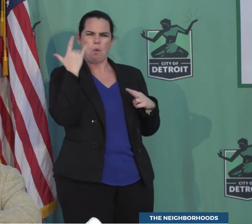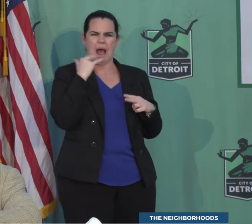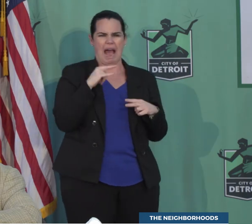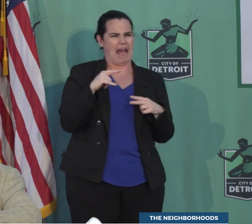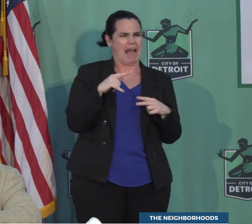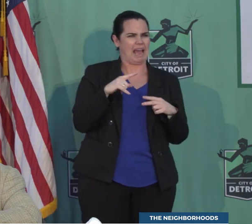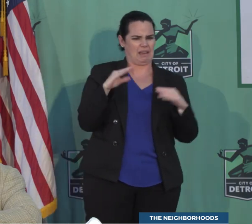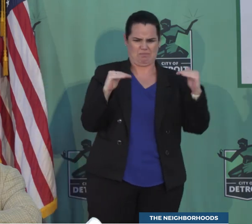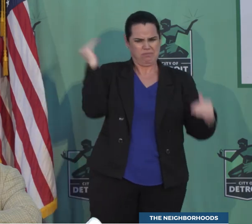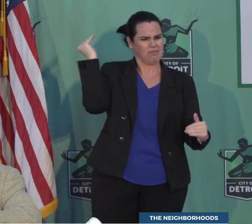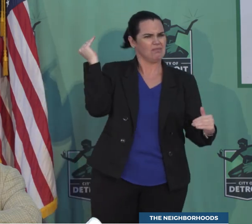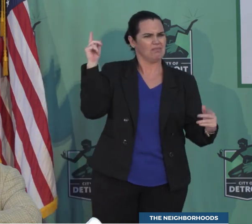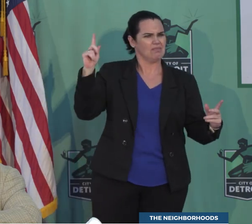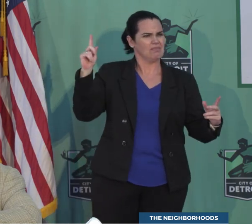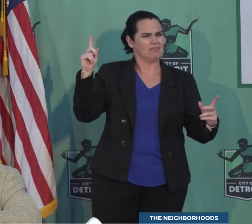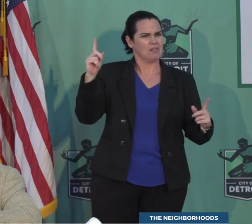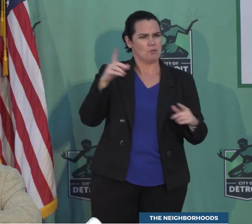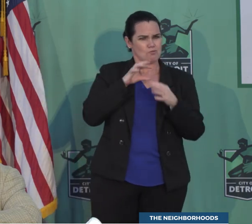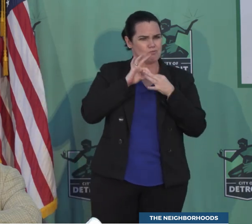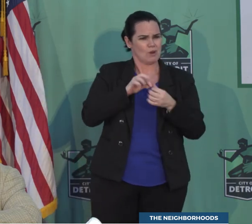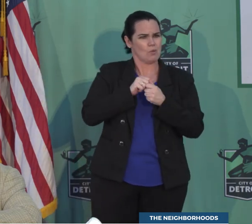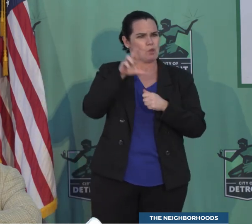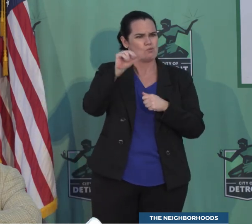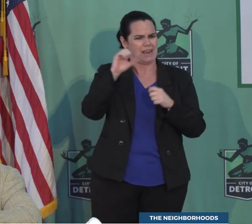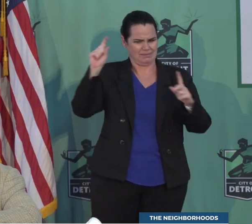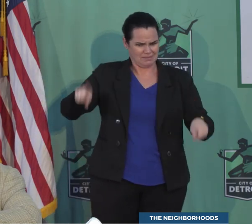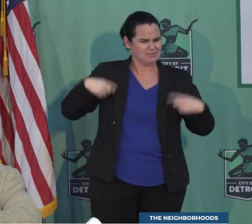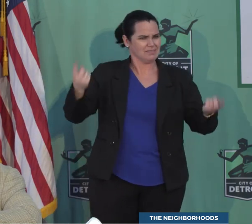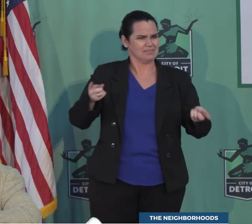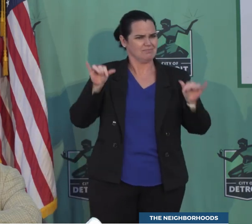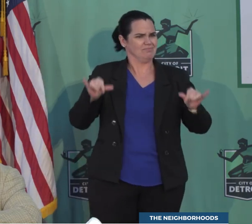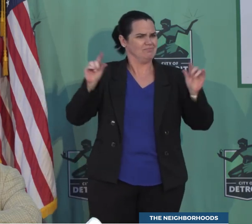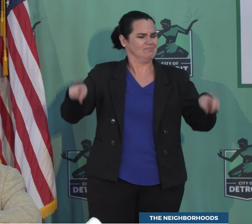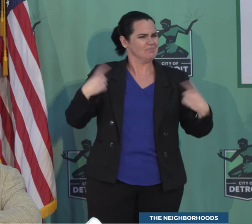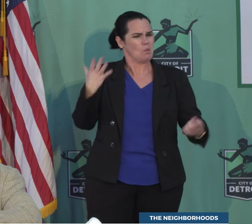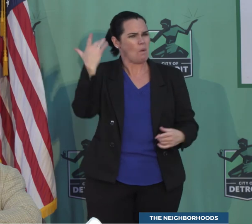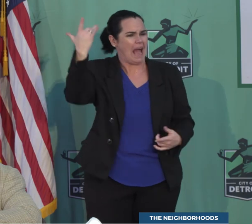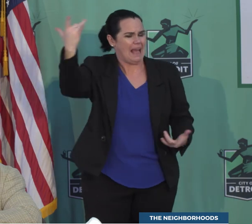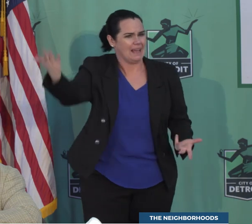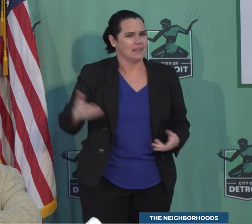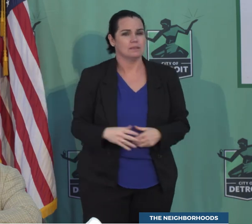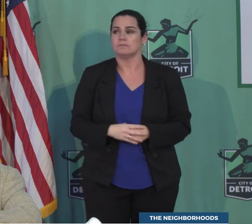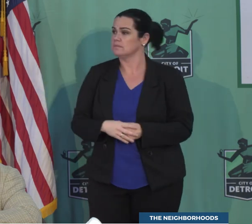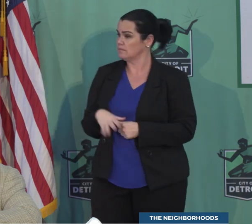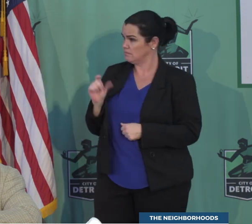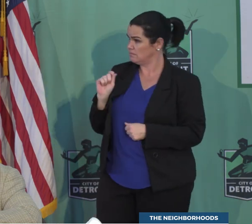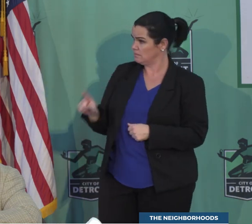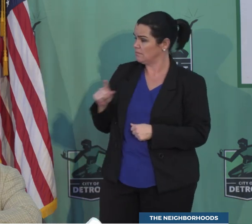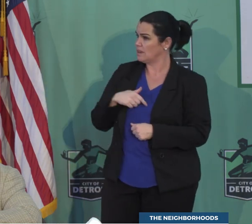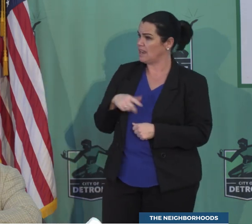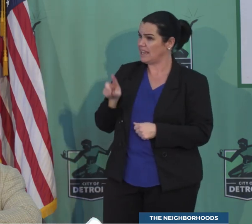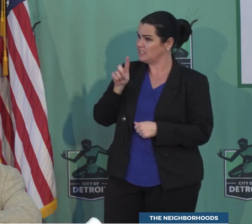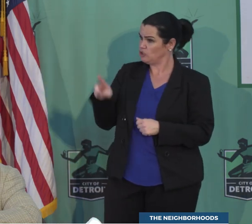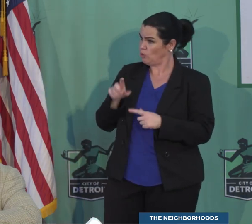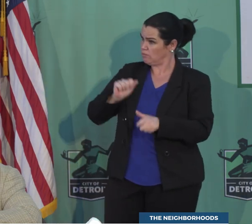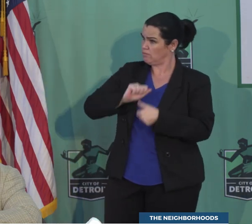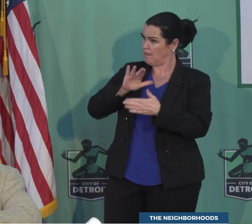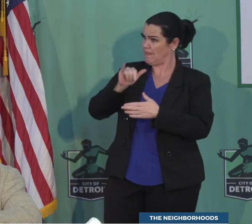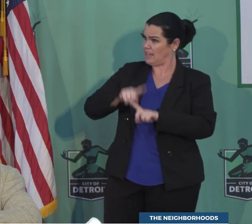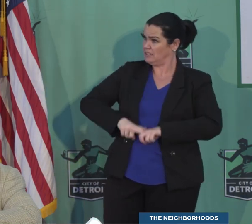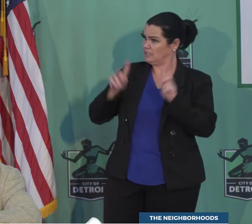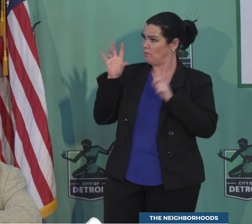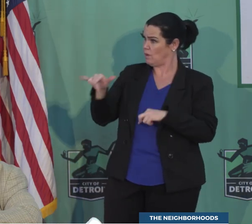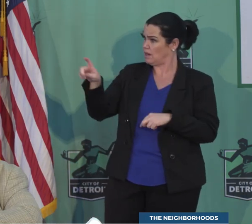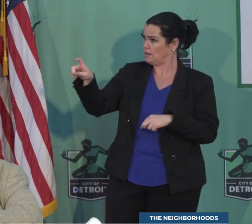have been allowed to persist. Last question. Is there anything the city of Detroit is doing differently in regarding to addressing this issue or dealing with this